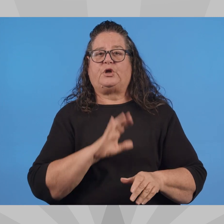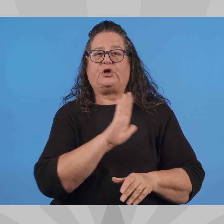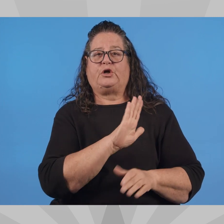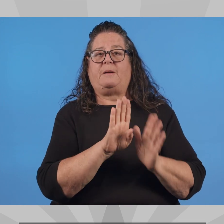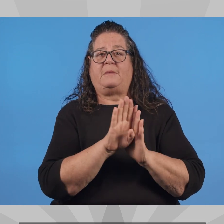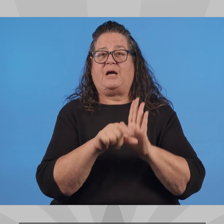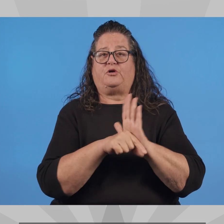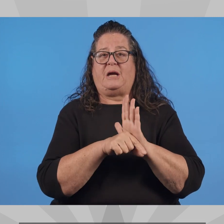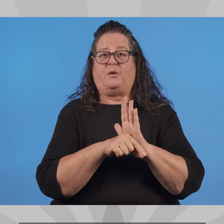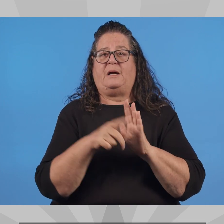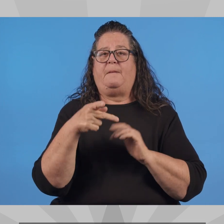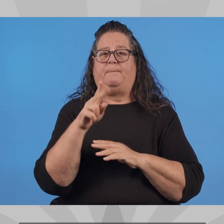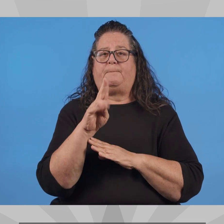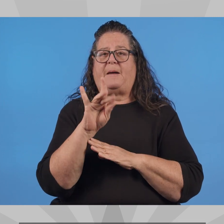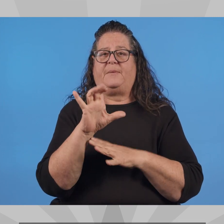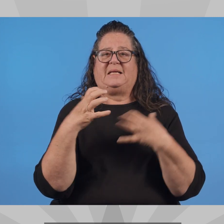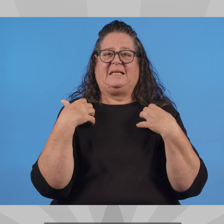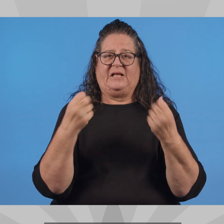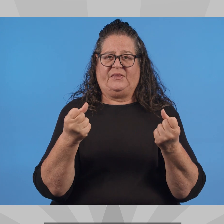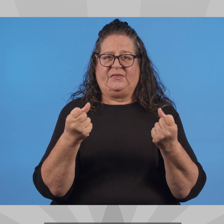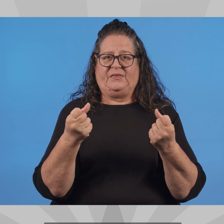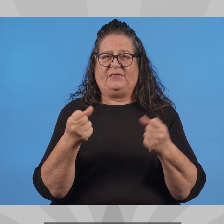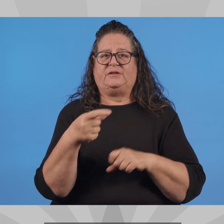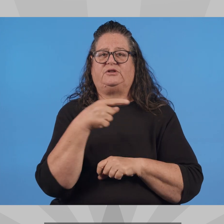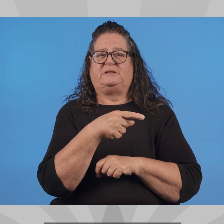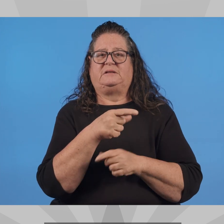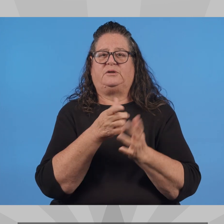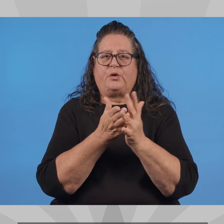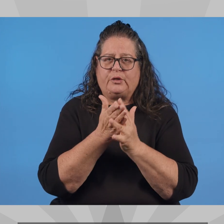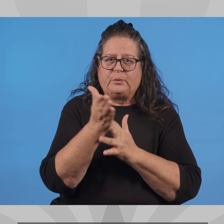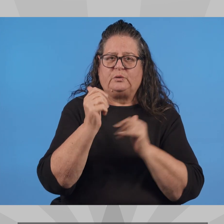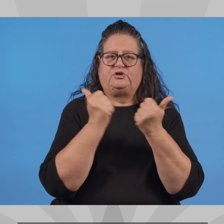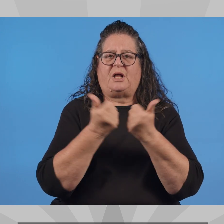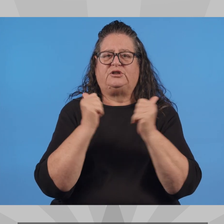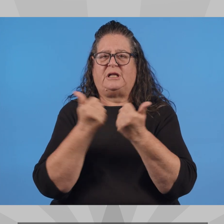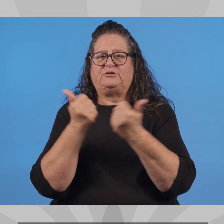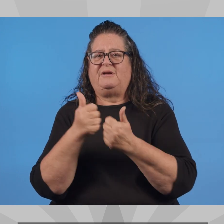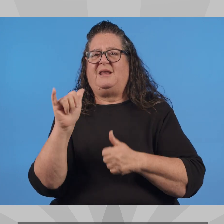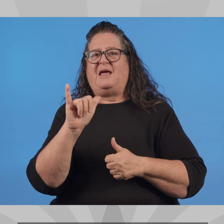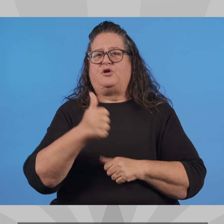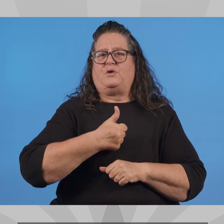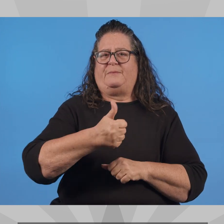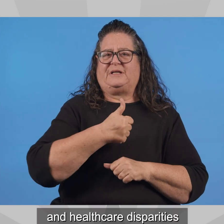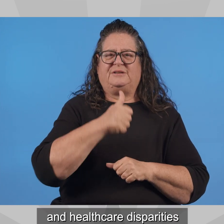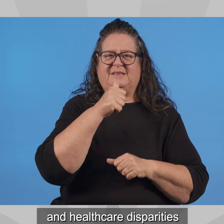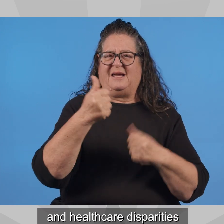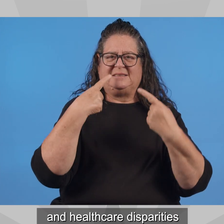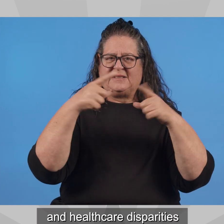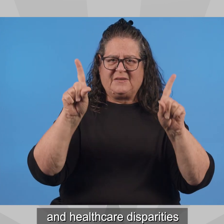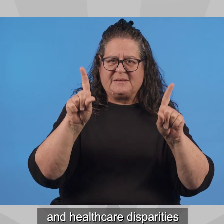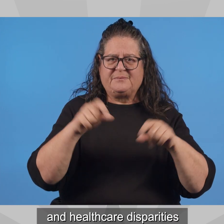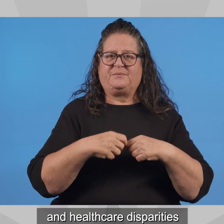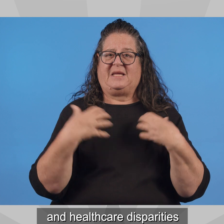With a background in public health, Jen navigates challenges such as transportation inefficiencies and